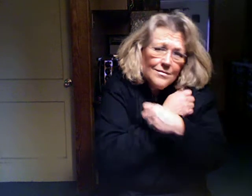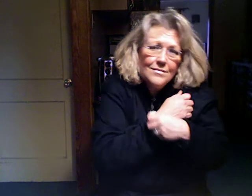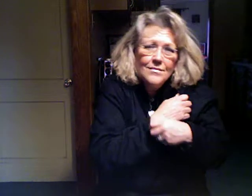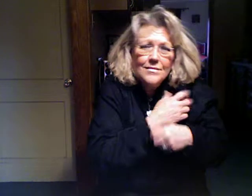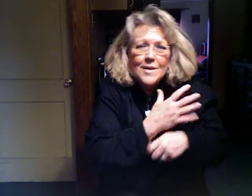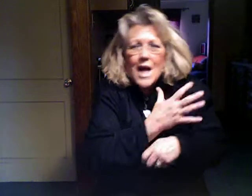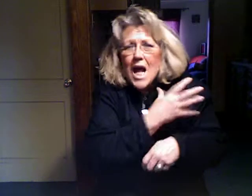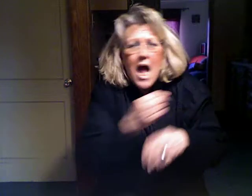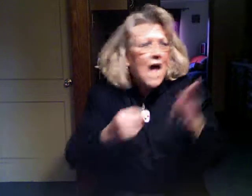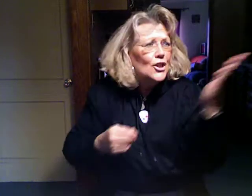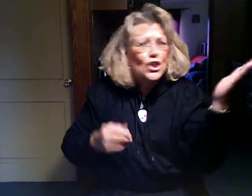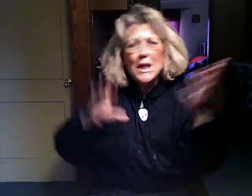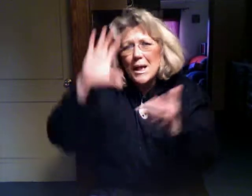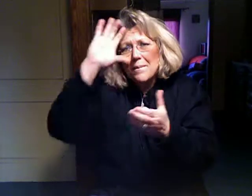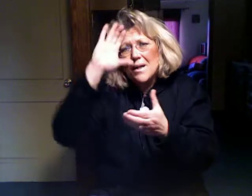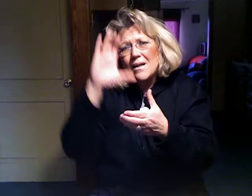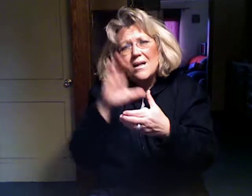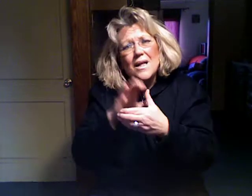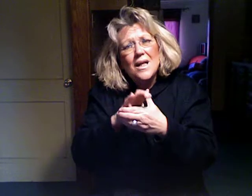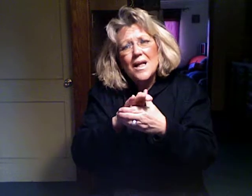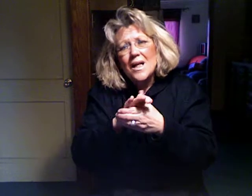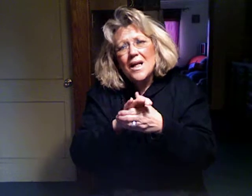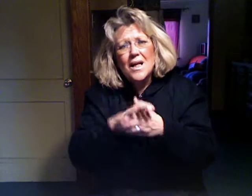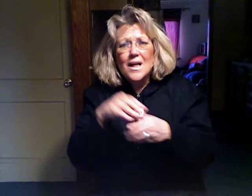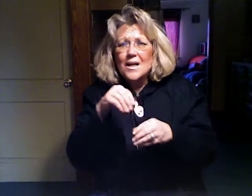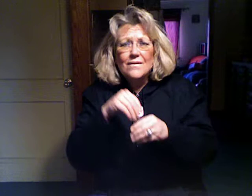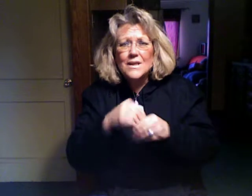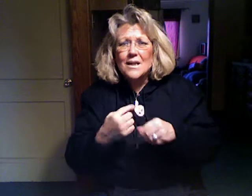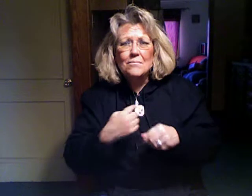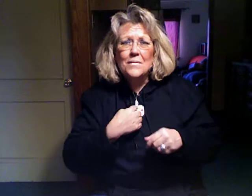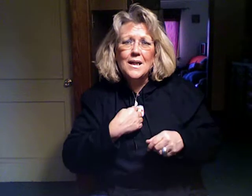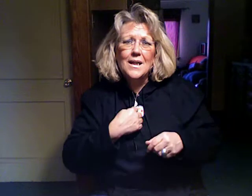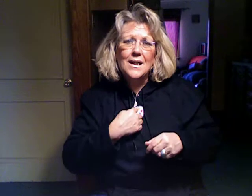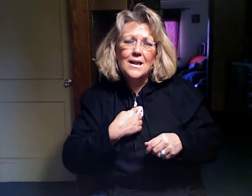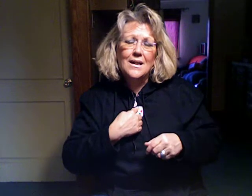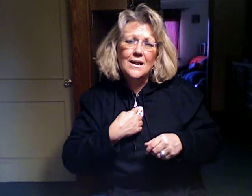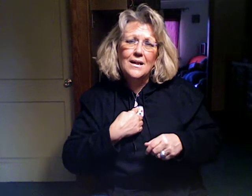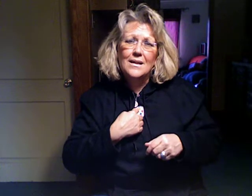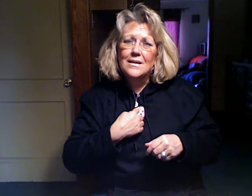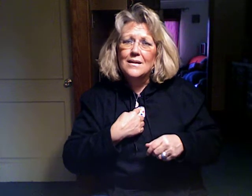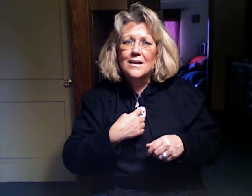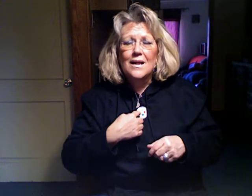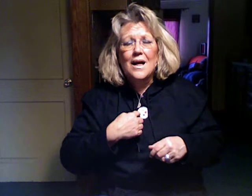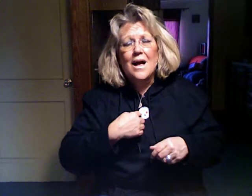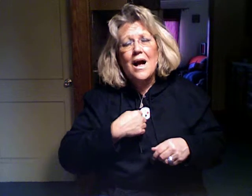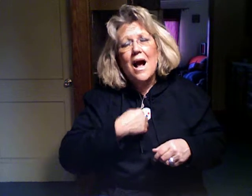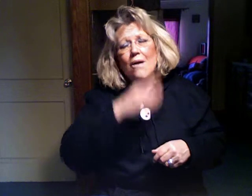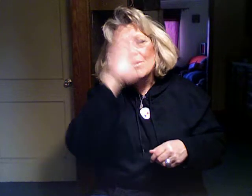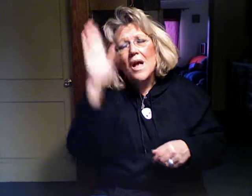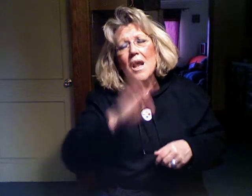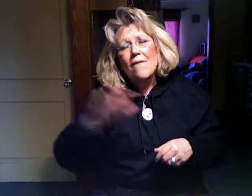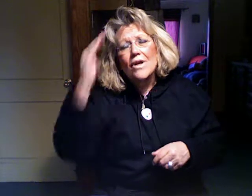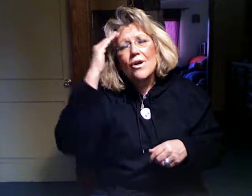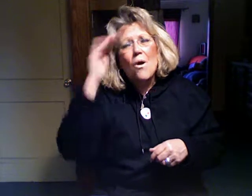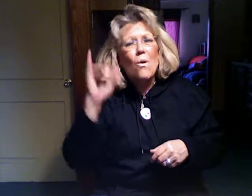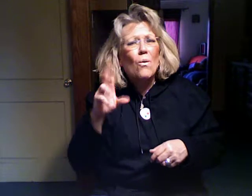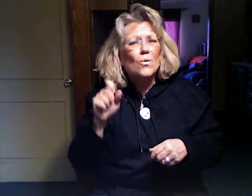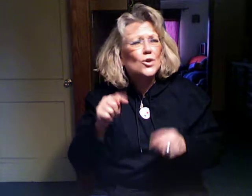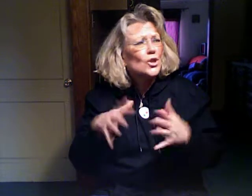And she believes in me I'll never know just